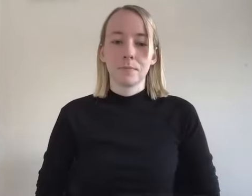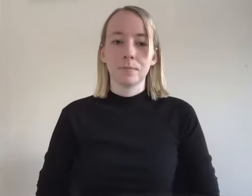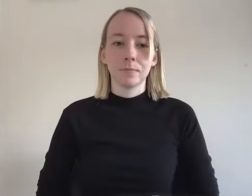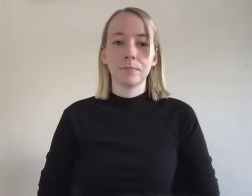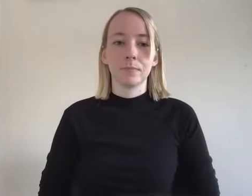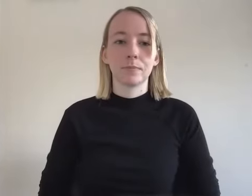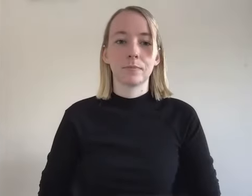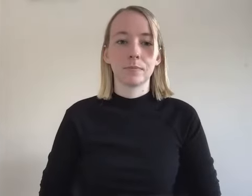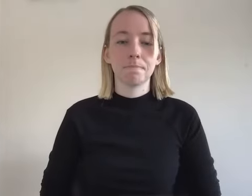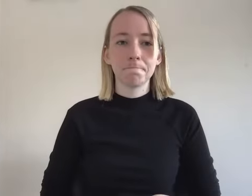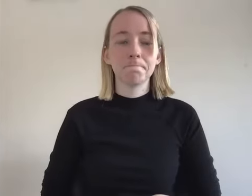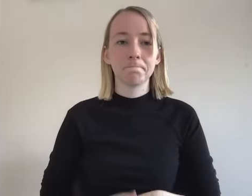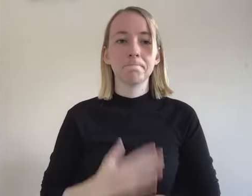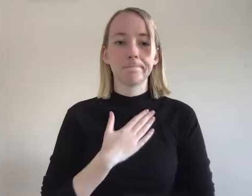it's